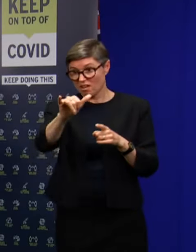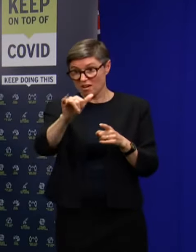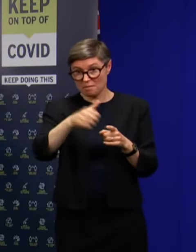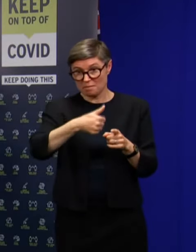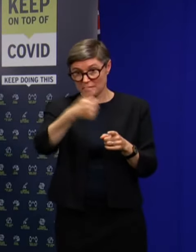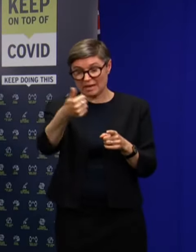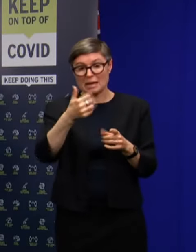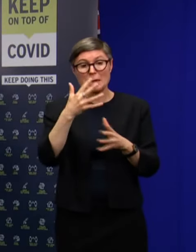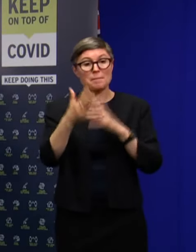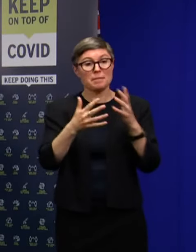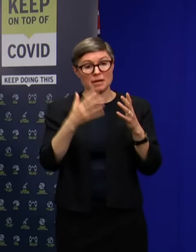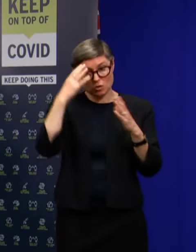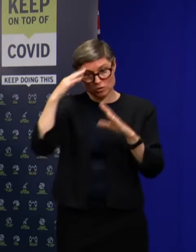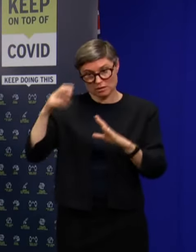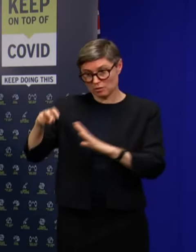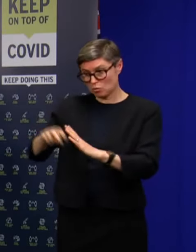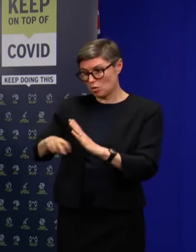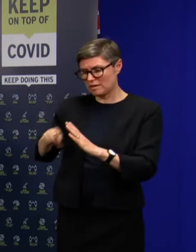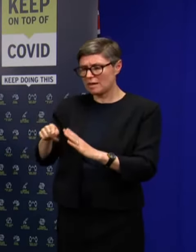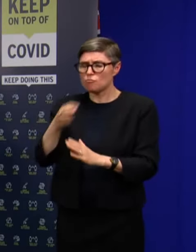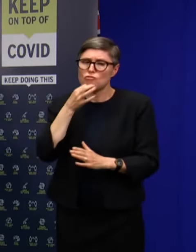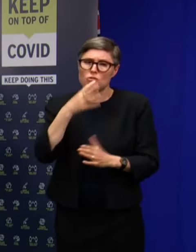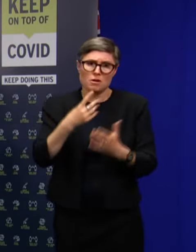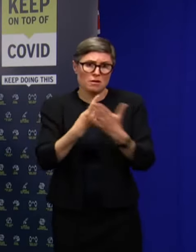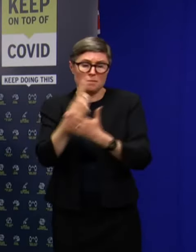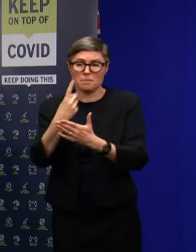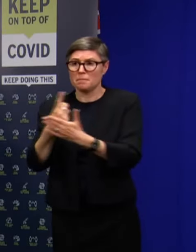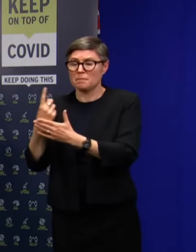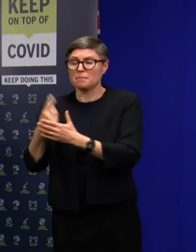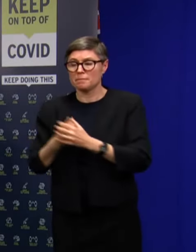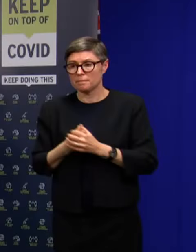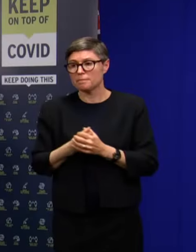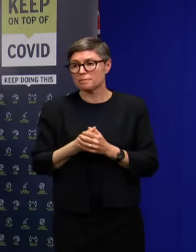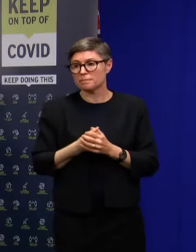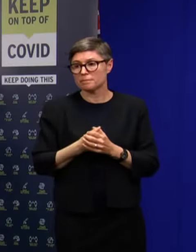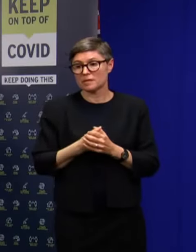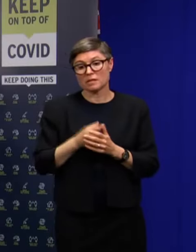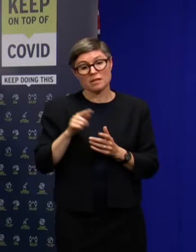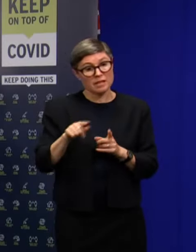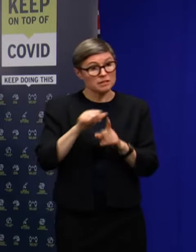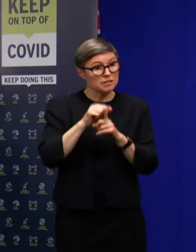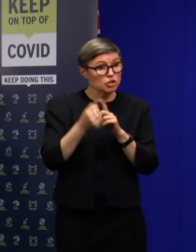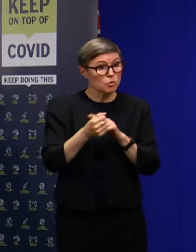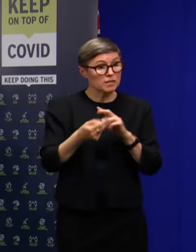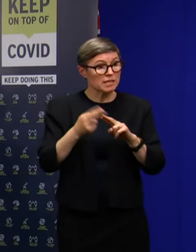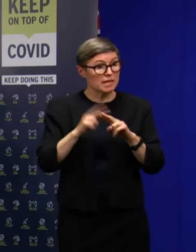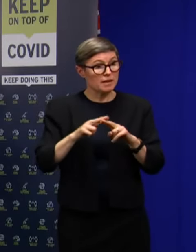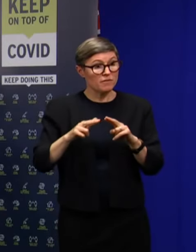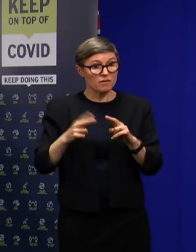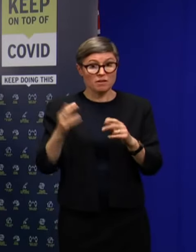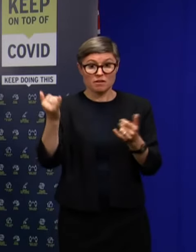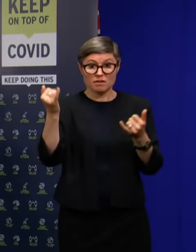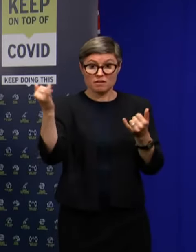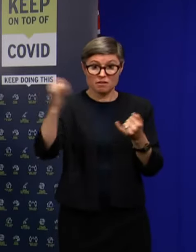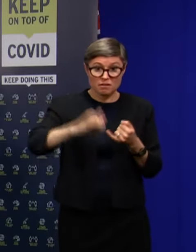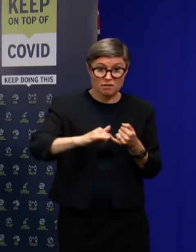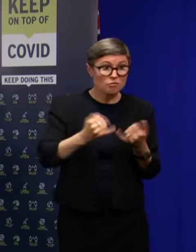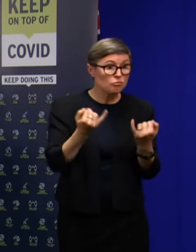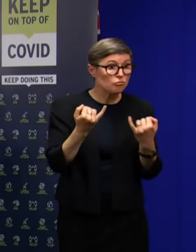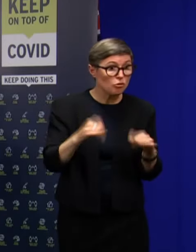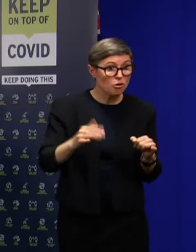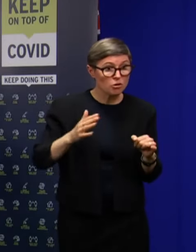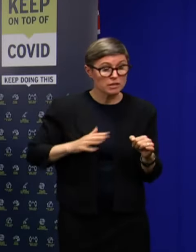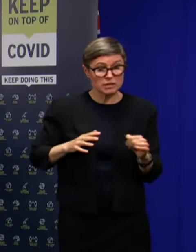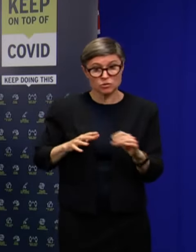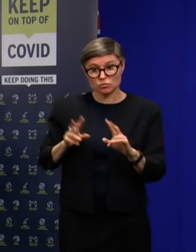Now, this happens very, very rarely. But in those circumstances, obviously, where we need to hold somebody that has come into the state without a